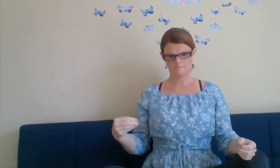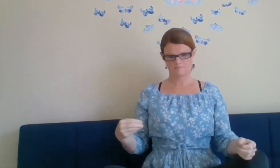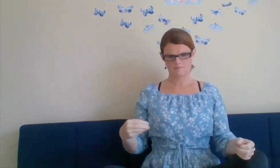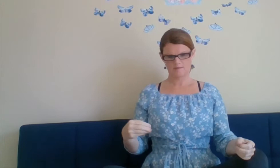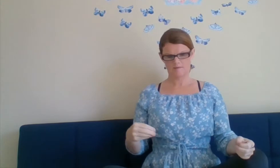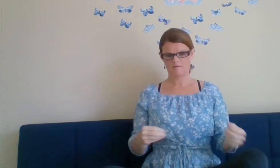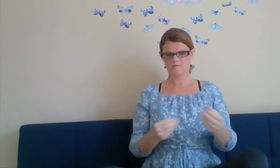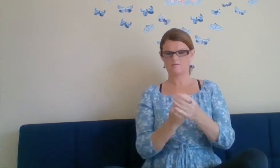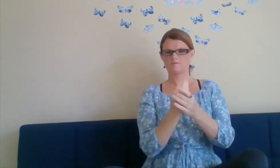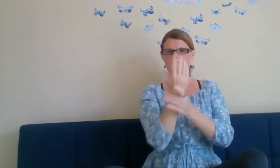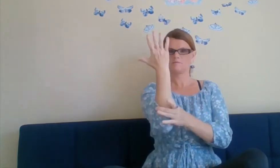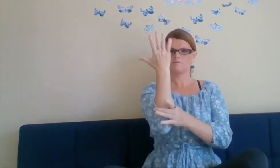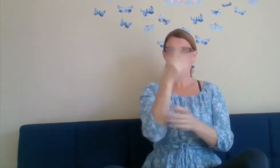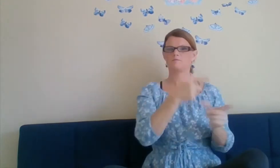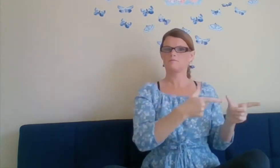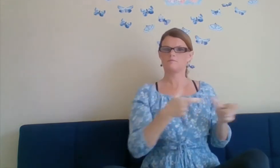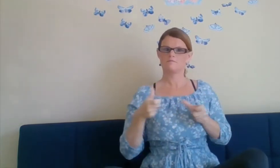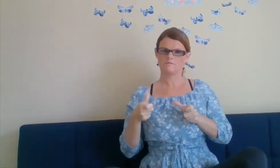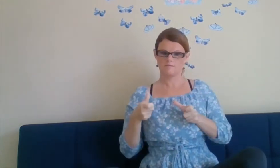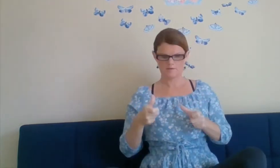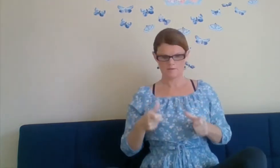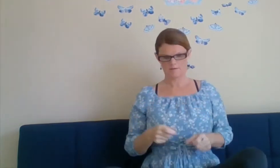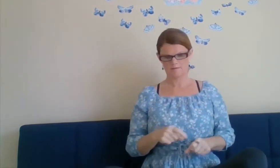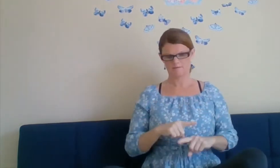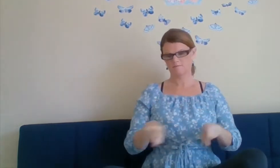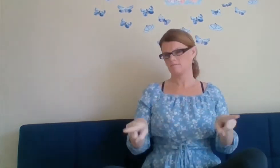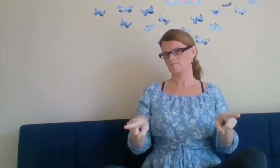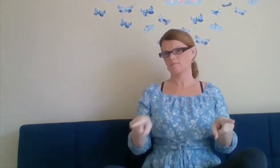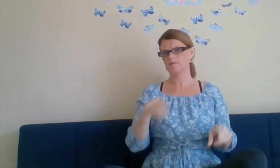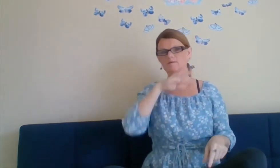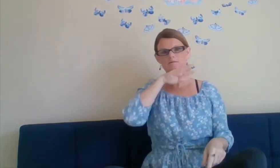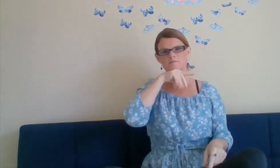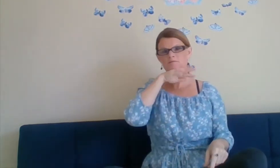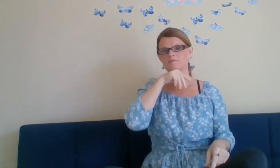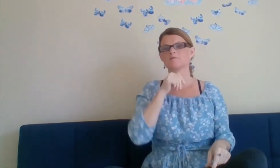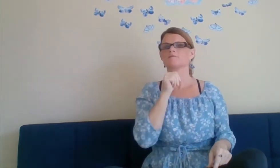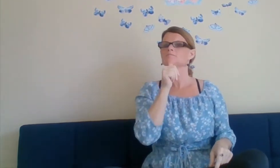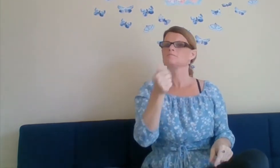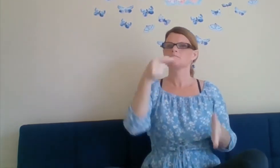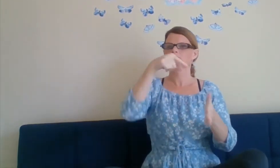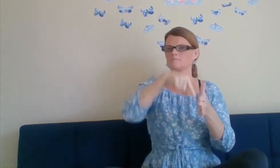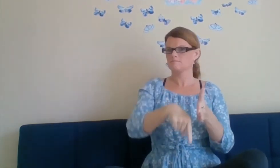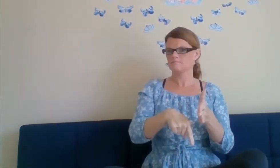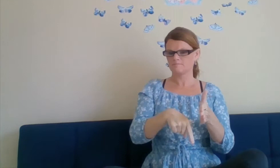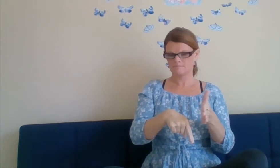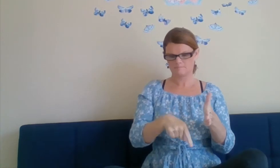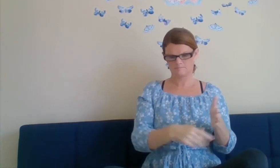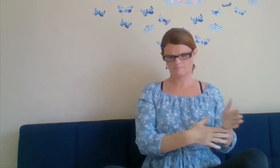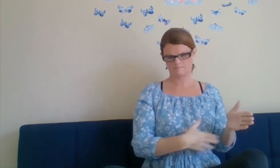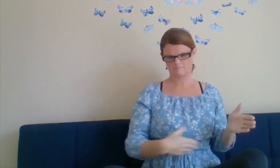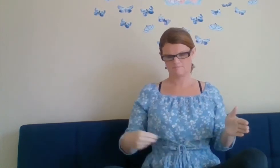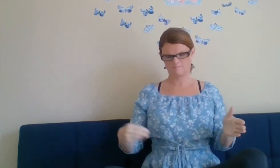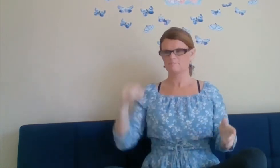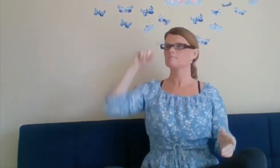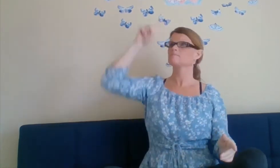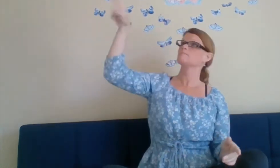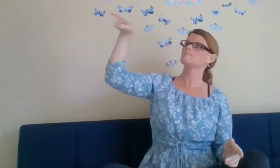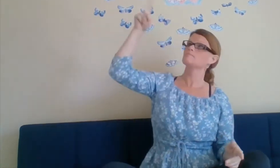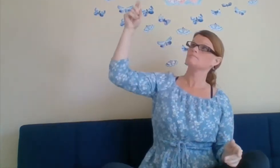those seeds grew fast but the dirt was not deep and the sun